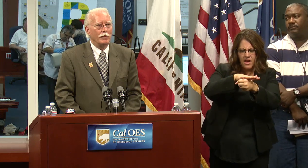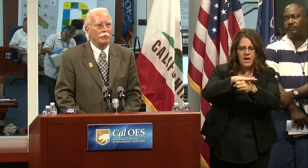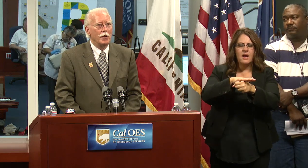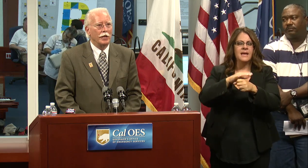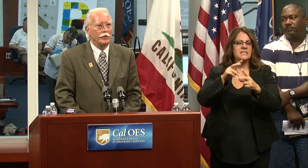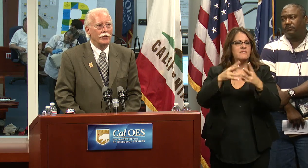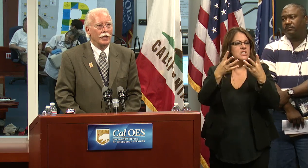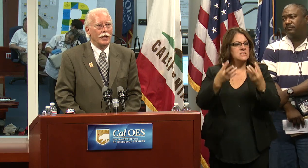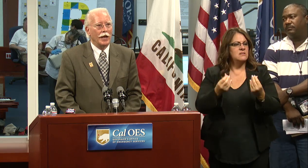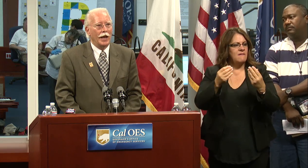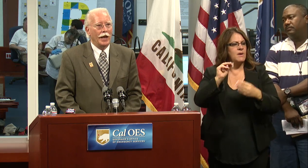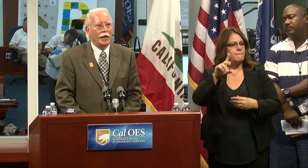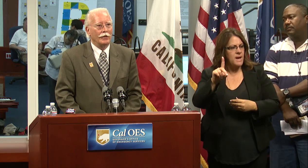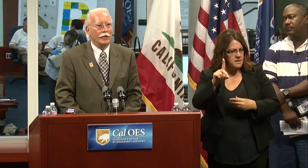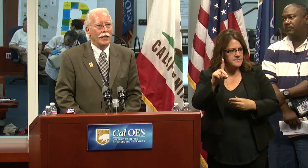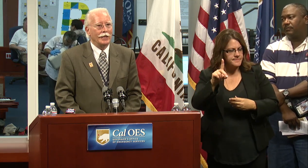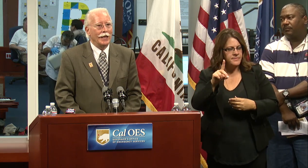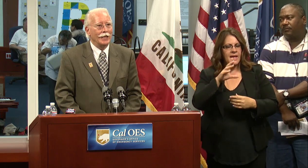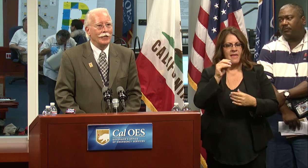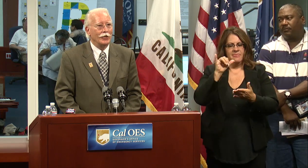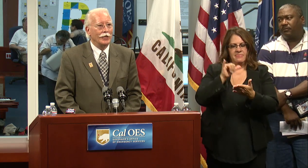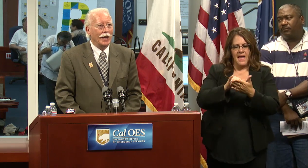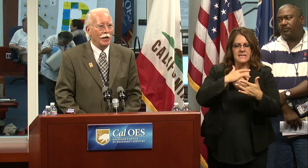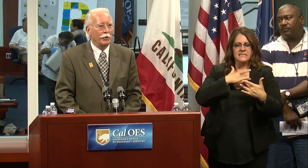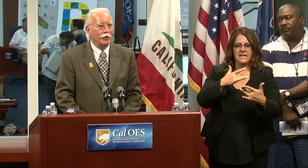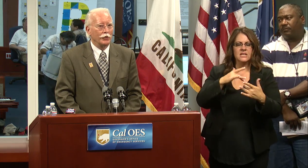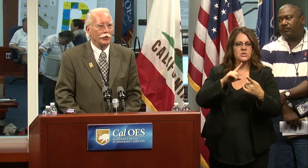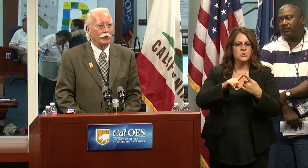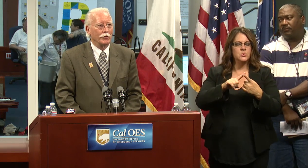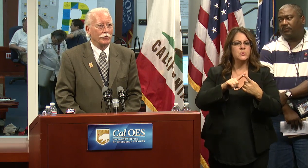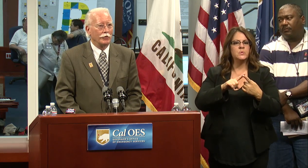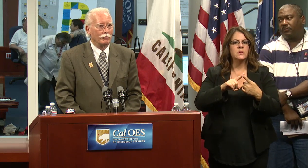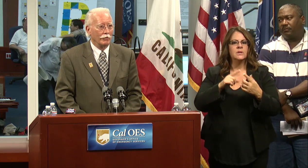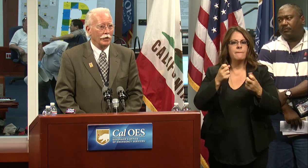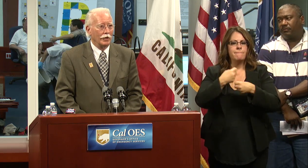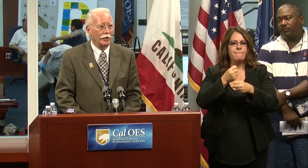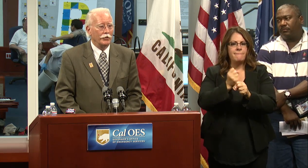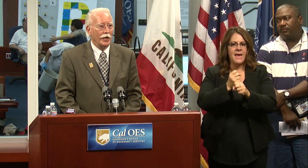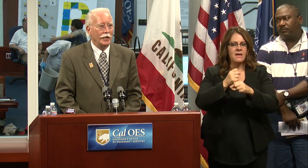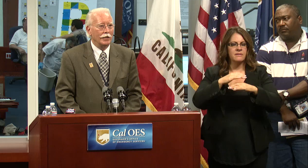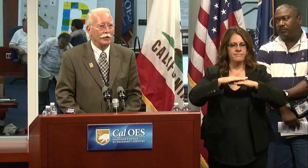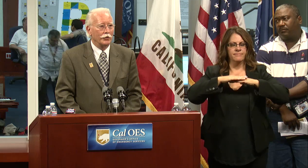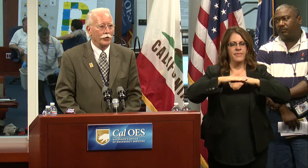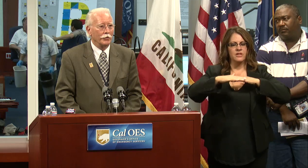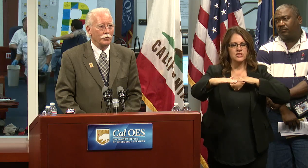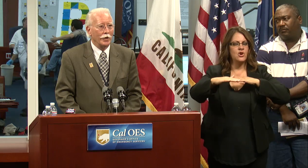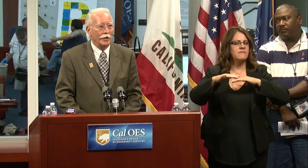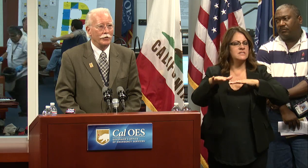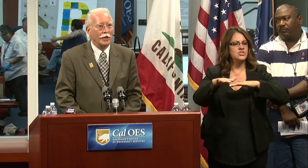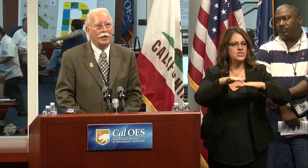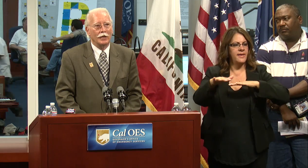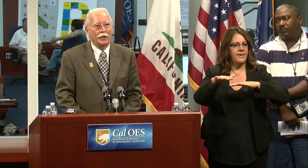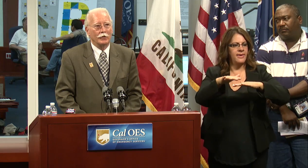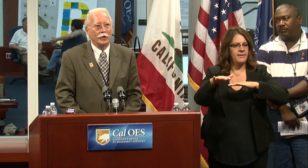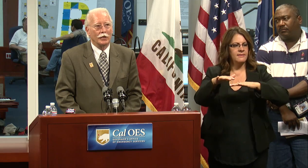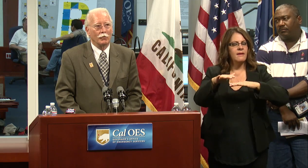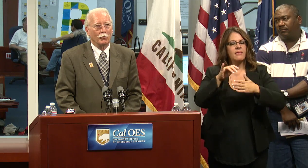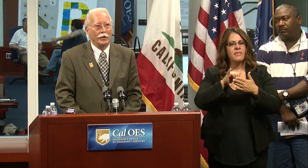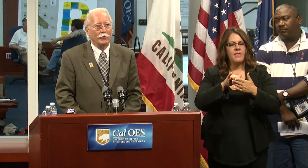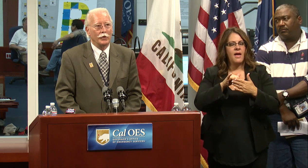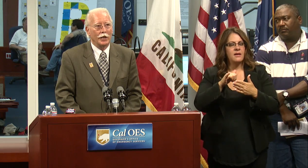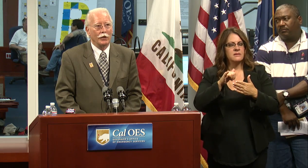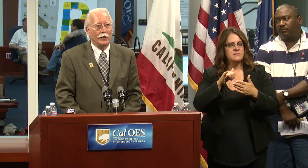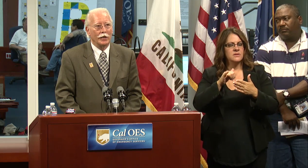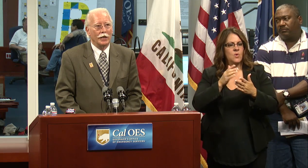pretty much soft muds. And, uh, that tended to dampen the surface, uh, shaking in the surface waves that, uh,